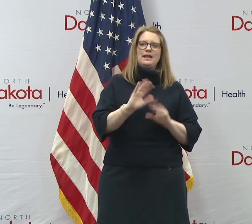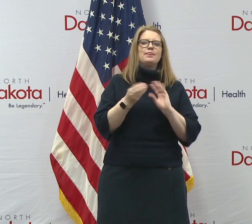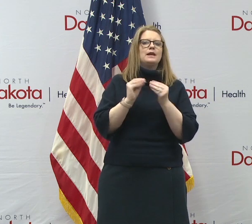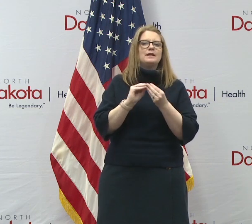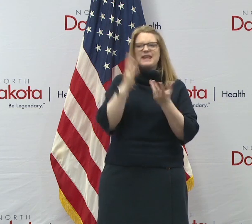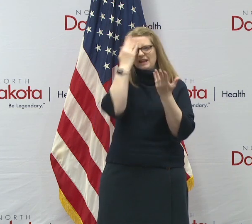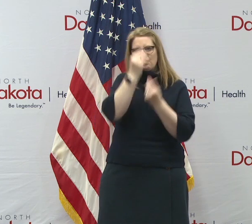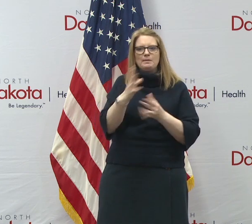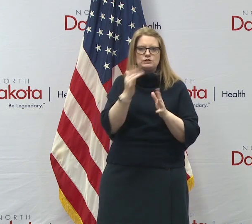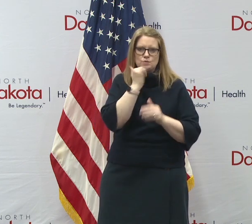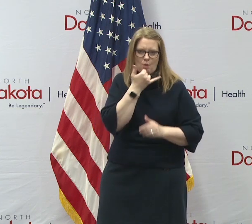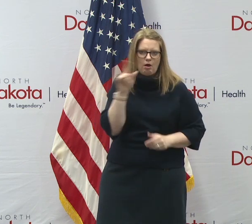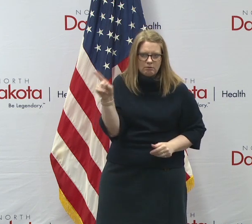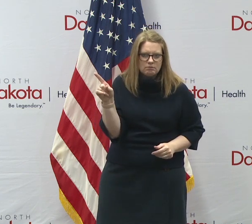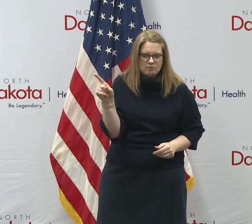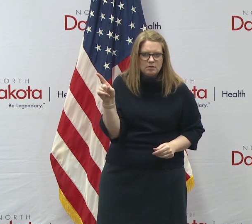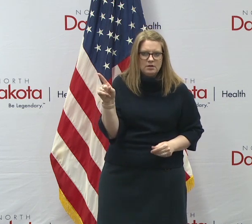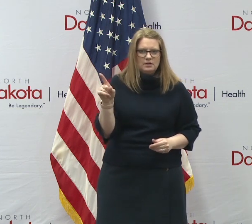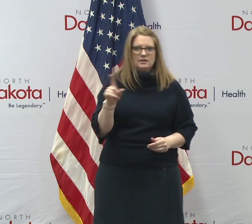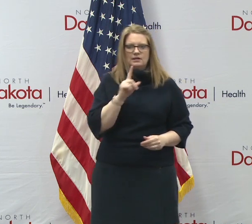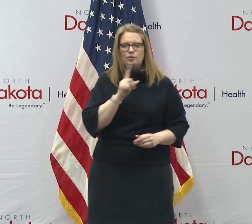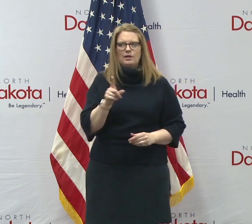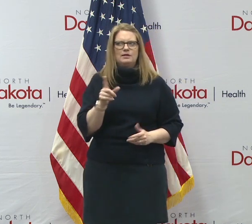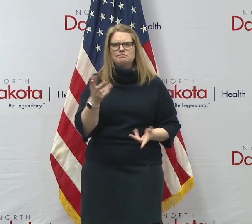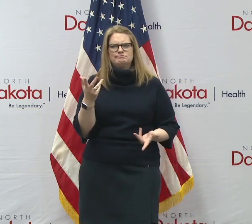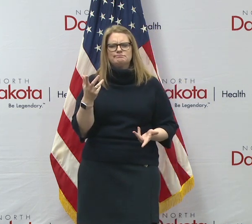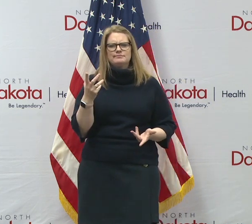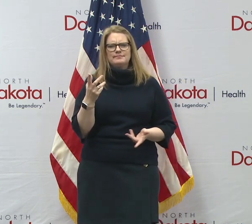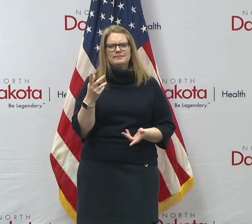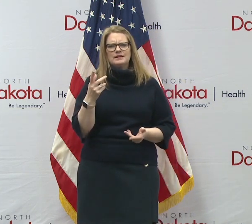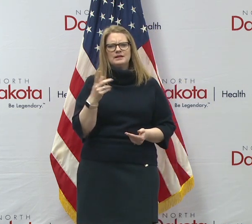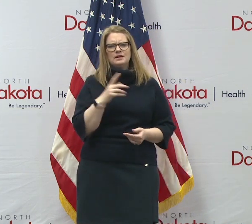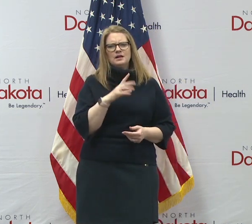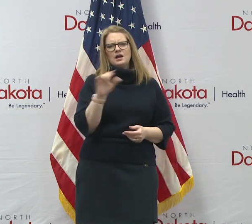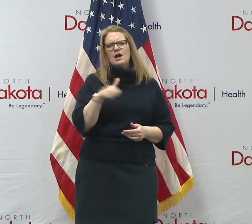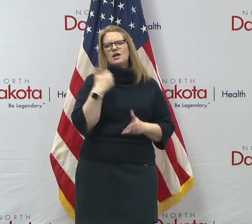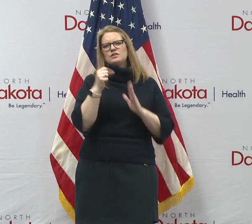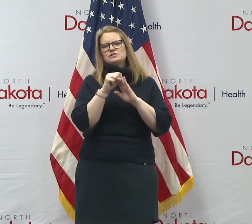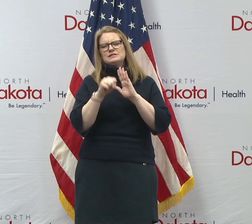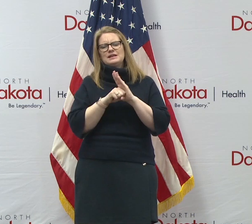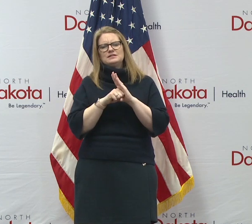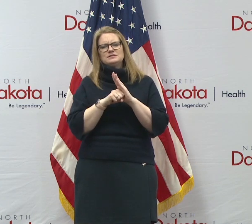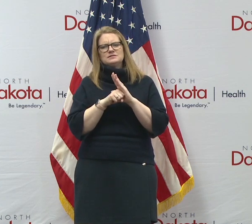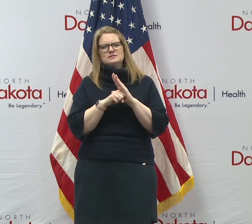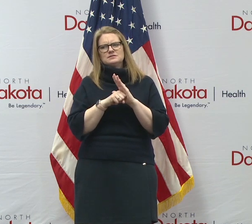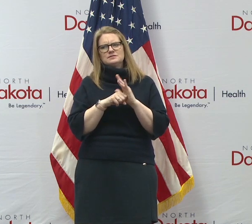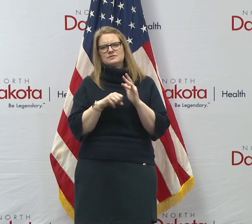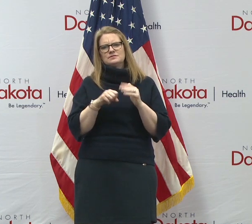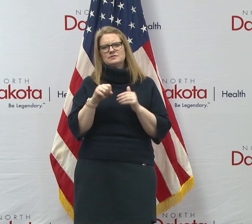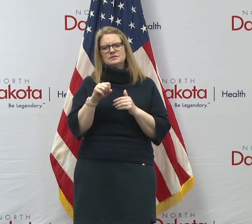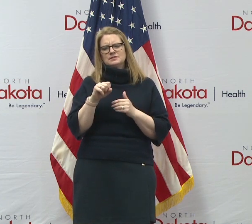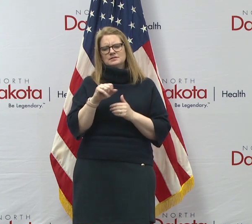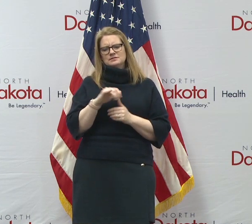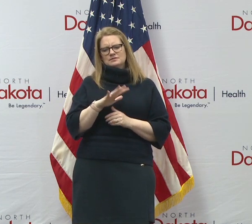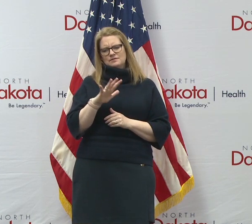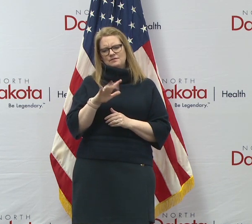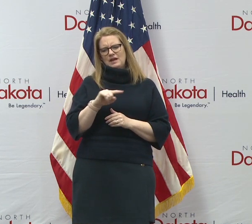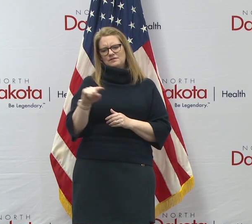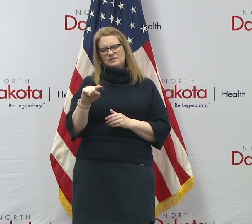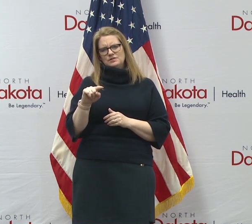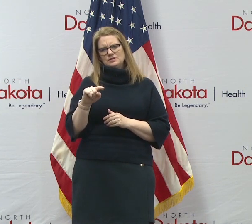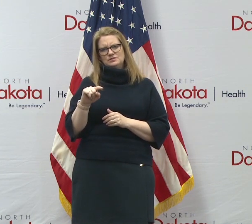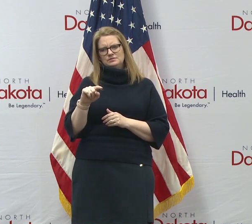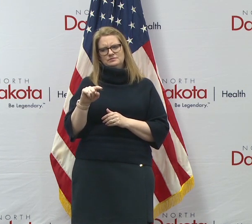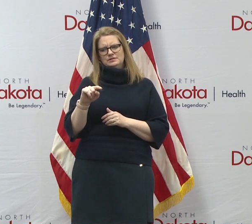what, you know, by comparison, it might even, you know, show that, uh, the other states that have, you know, five to eight